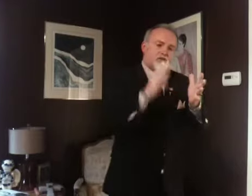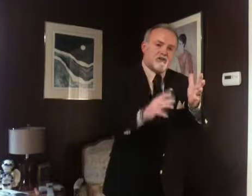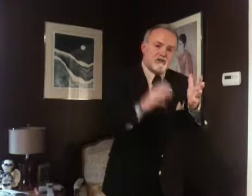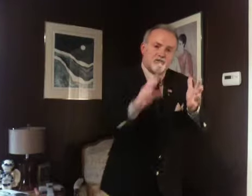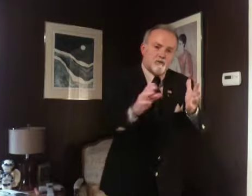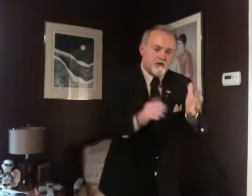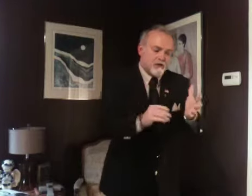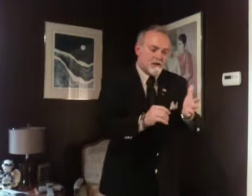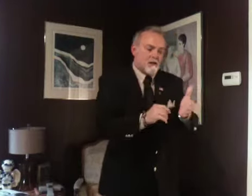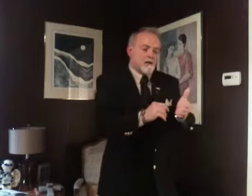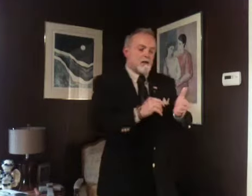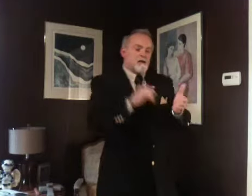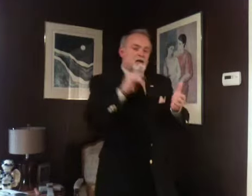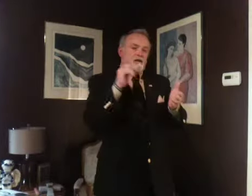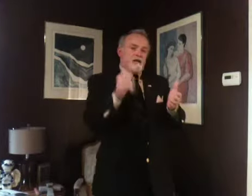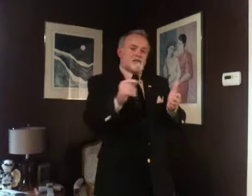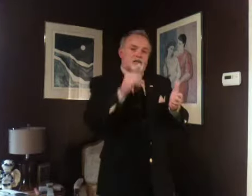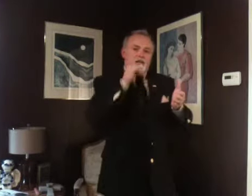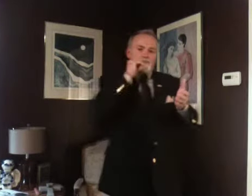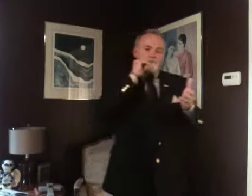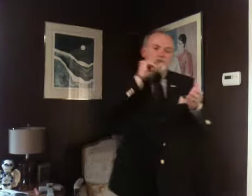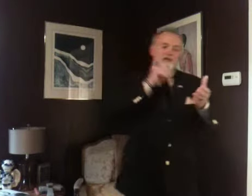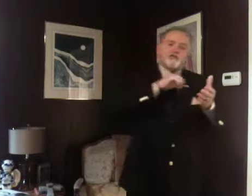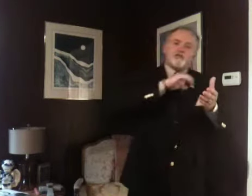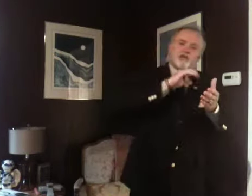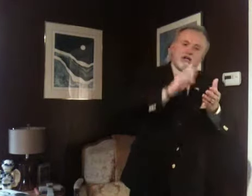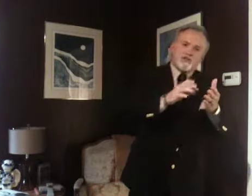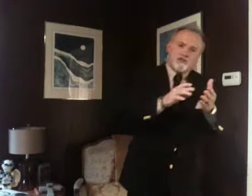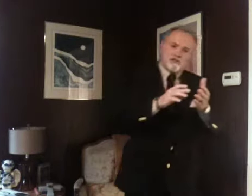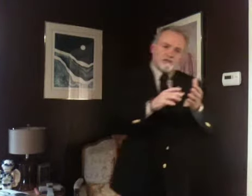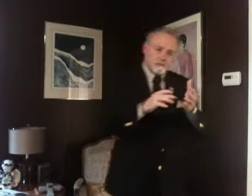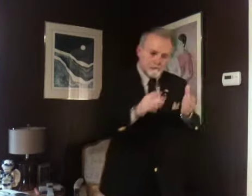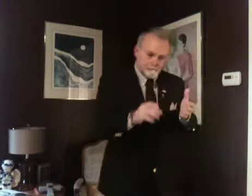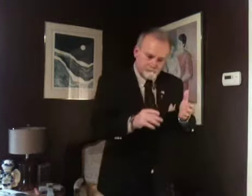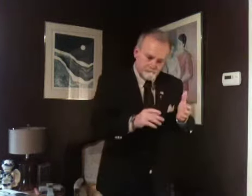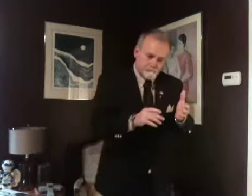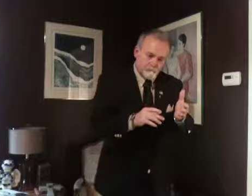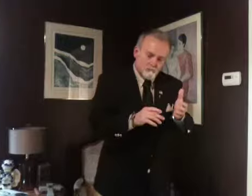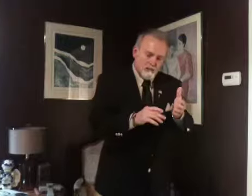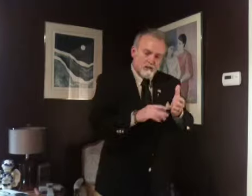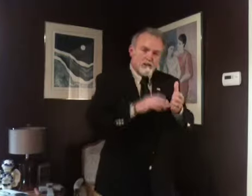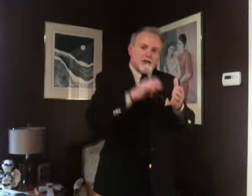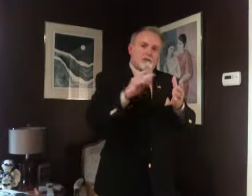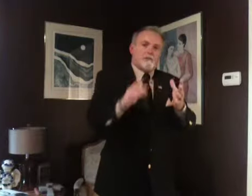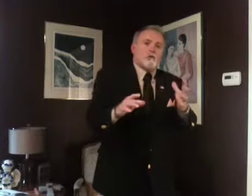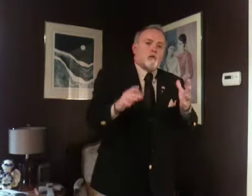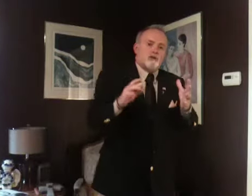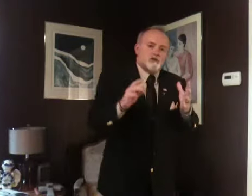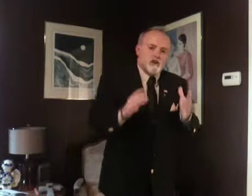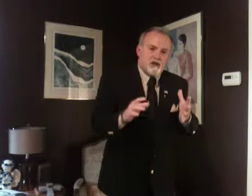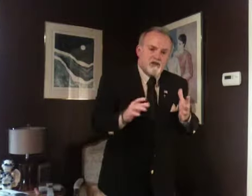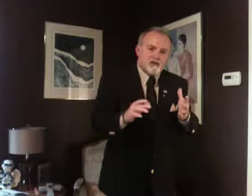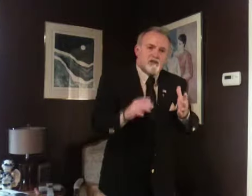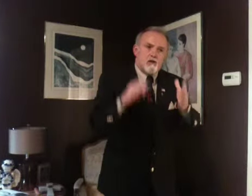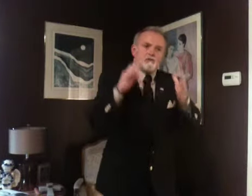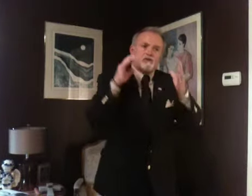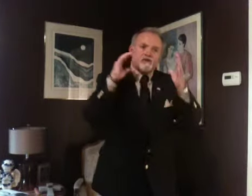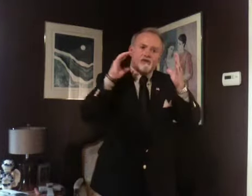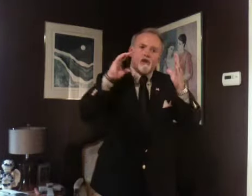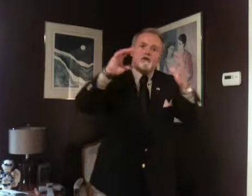visions of your day. The next thing is changes. Now, people are wanting changes. So, I want you to start,